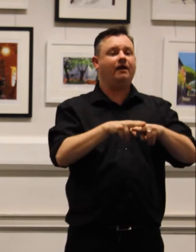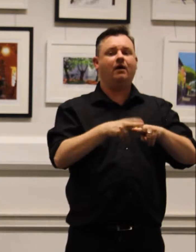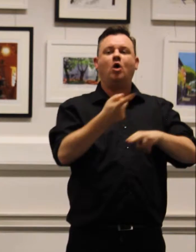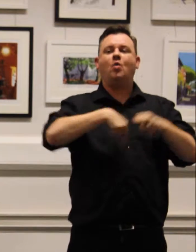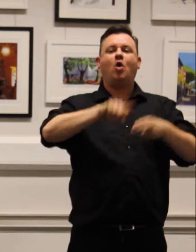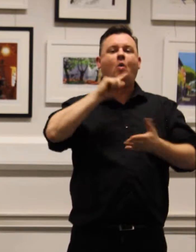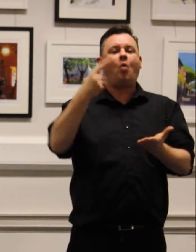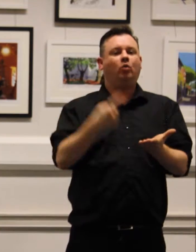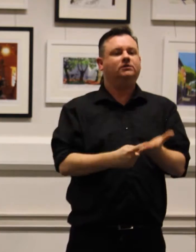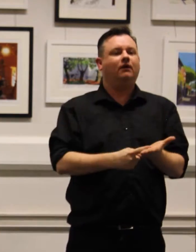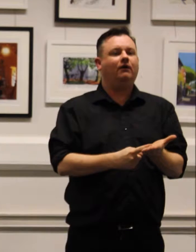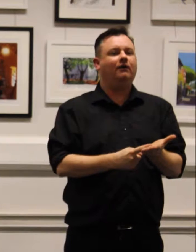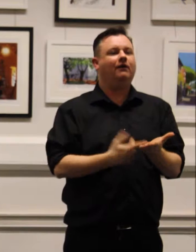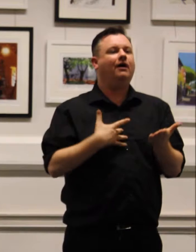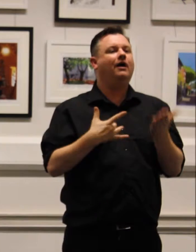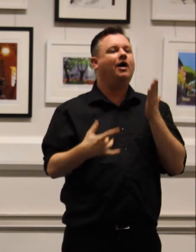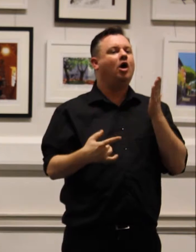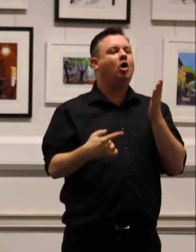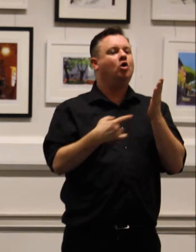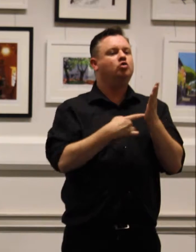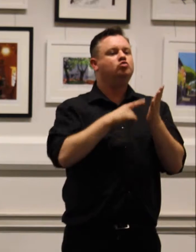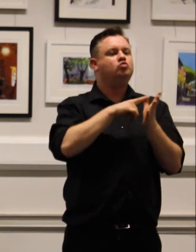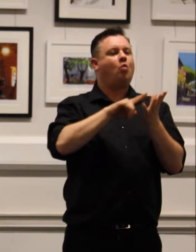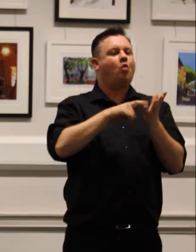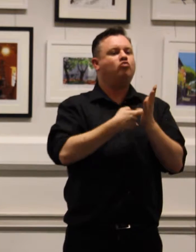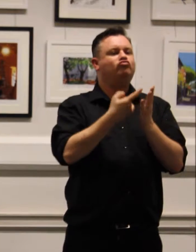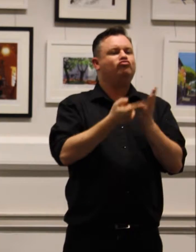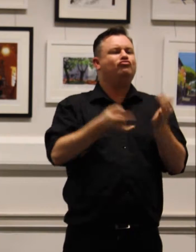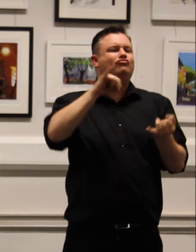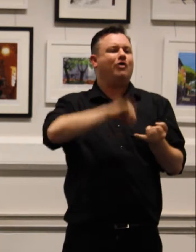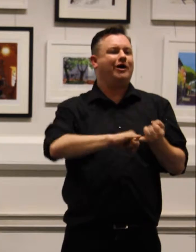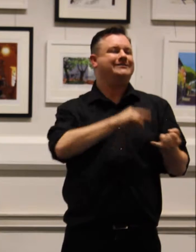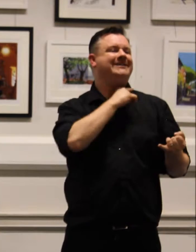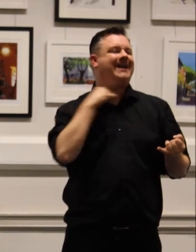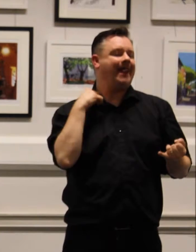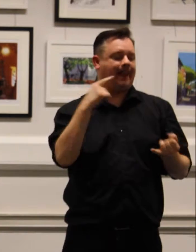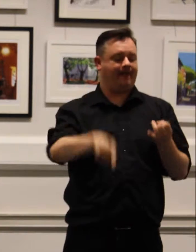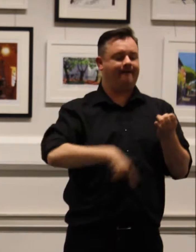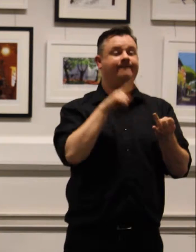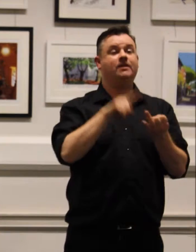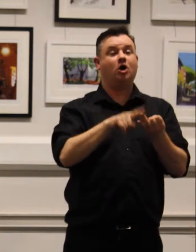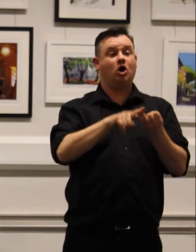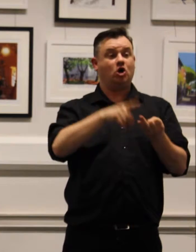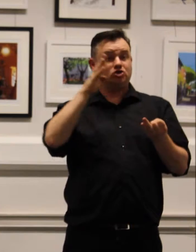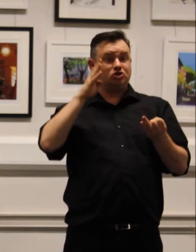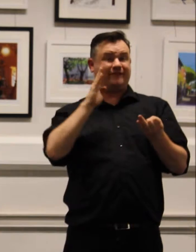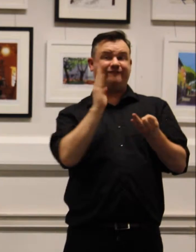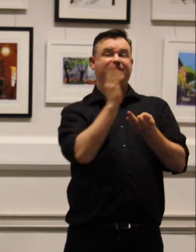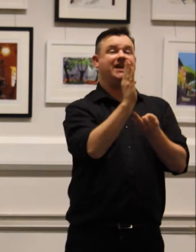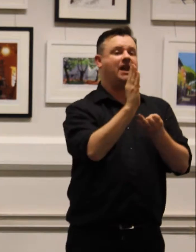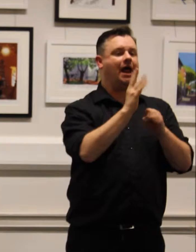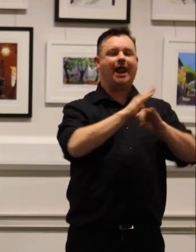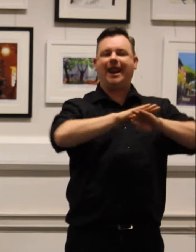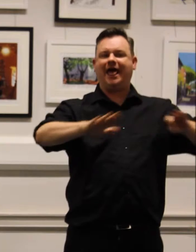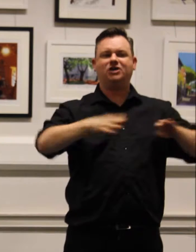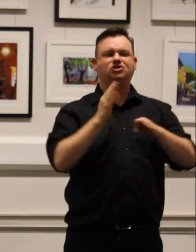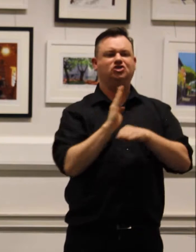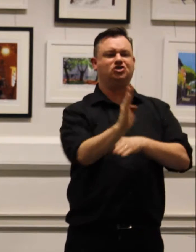tourist kill, finless shark, orphan orangutan, because